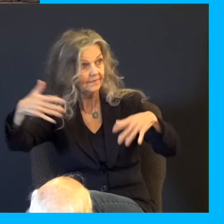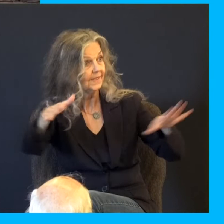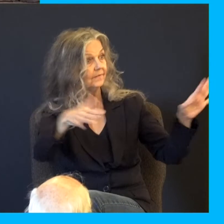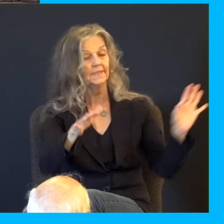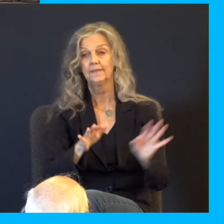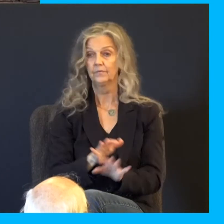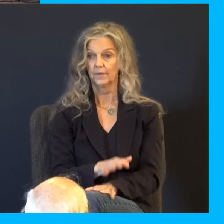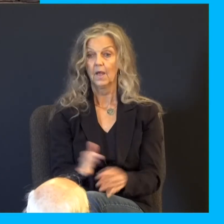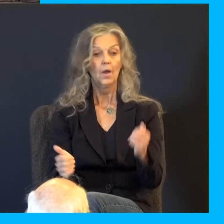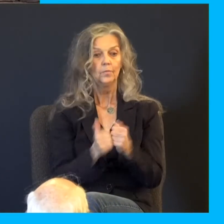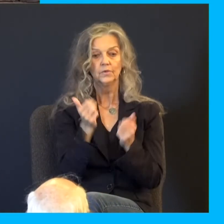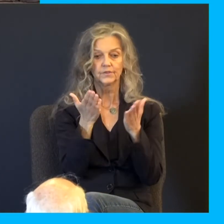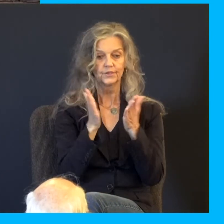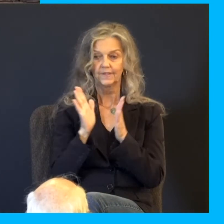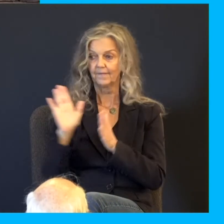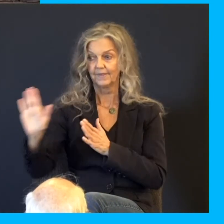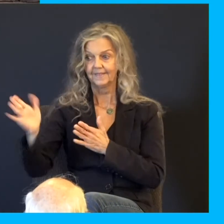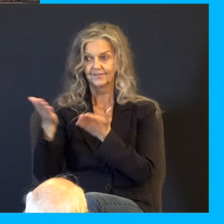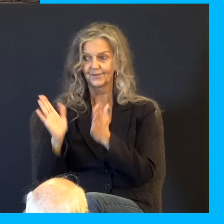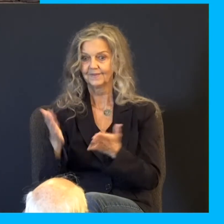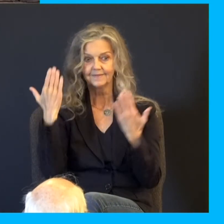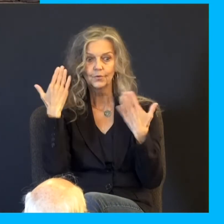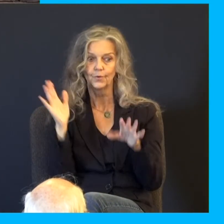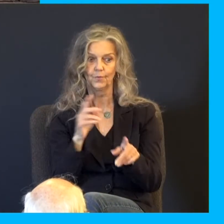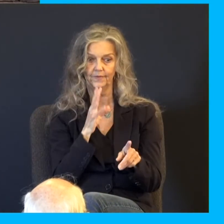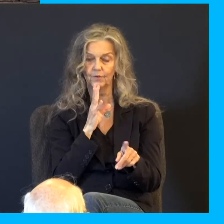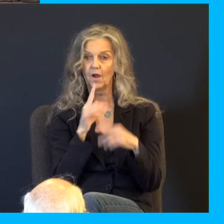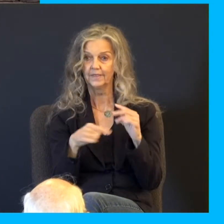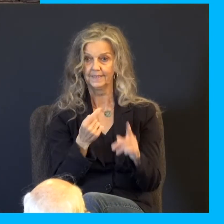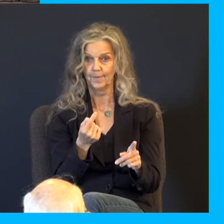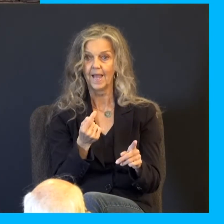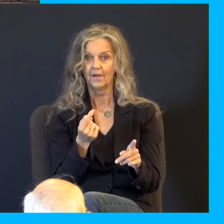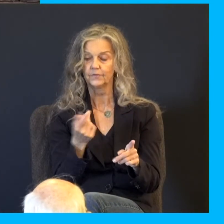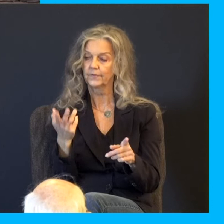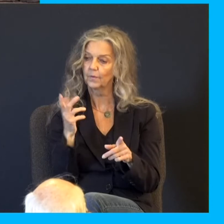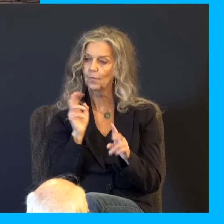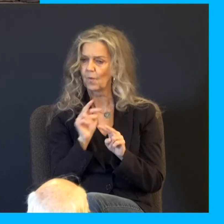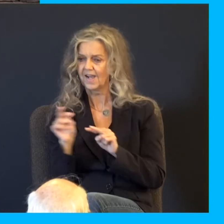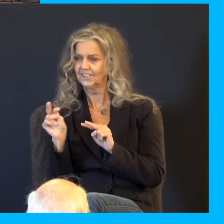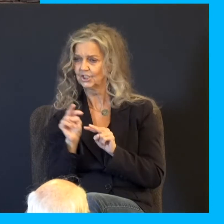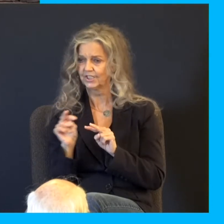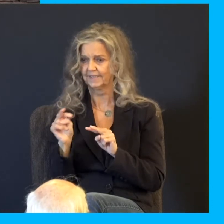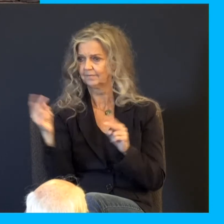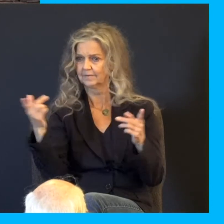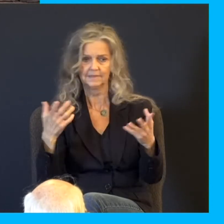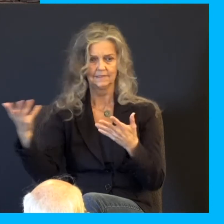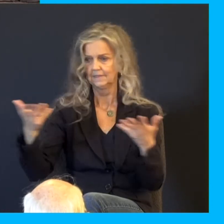Whoever's around the interpreter can hear it. So they're watching, know, they're having this confrontation. These guys have been dragged back in and they're there and Judah's